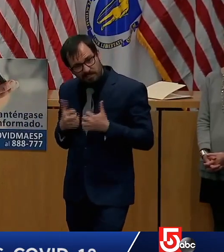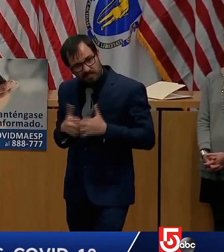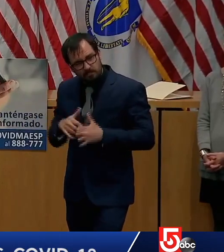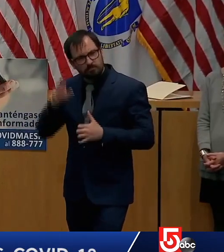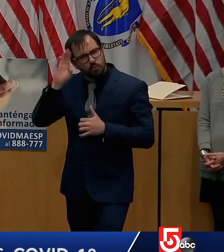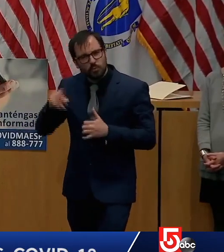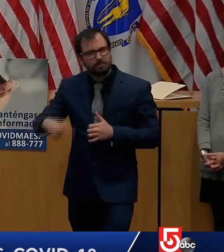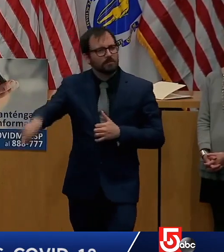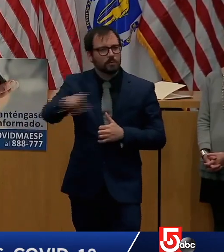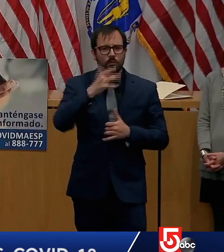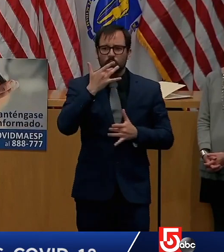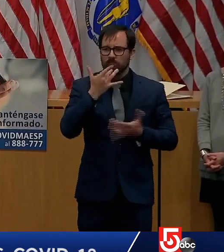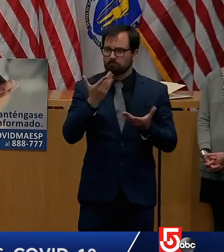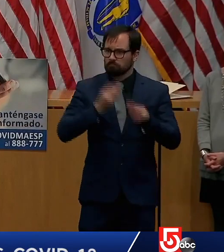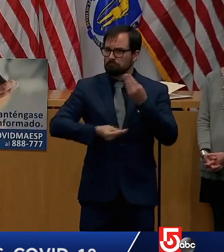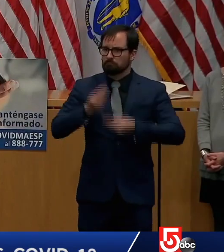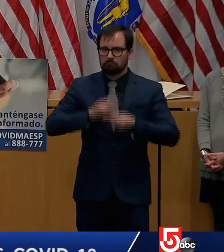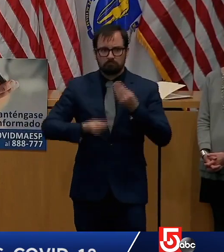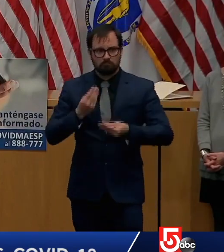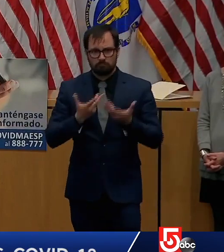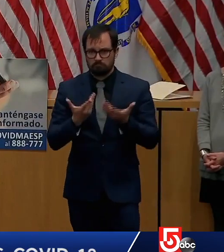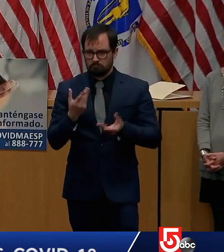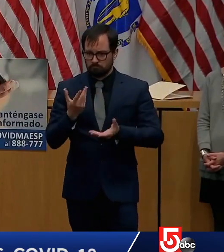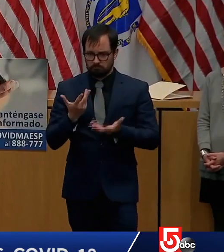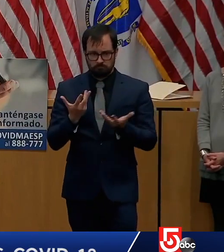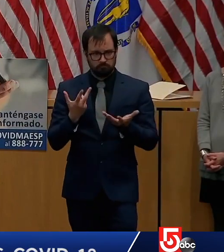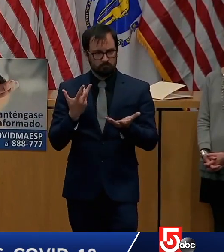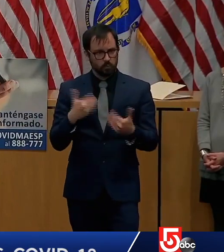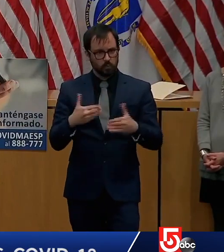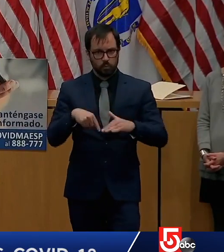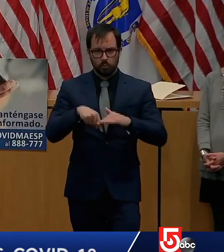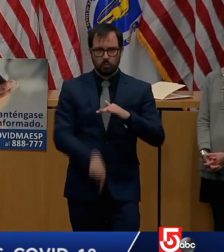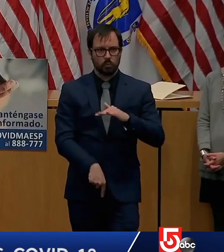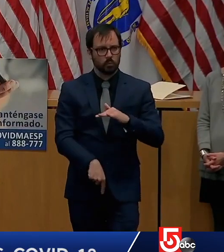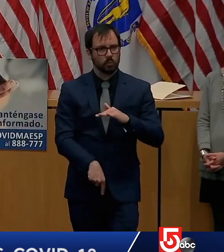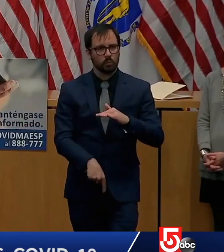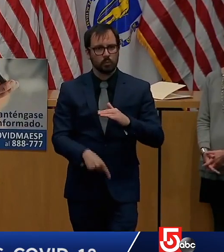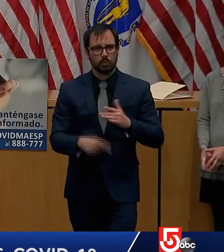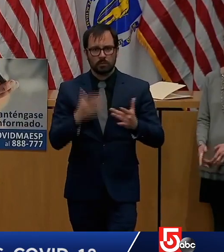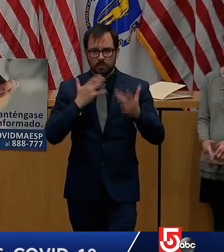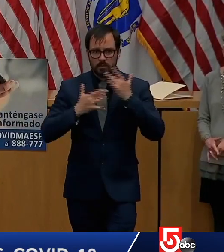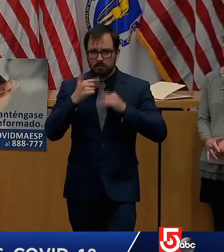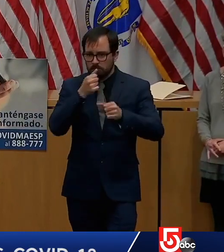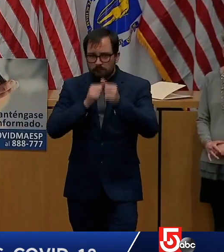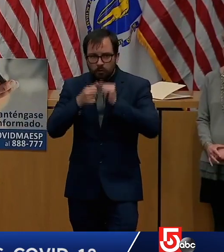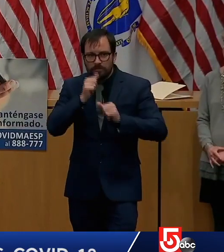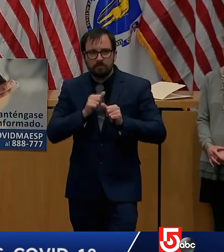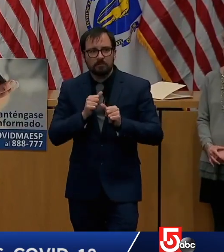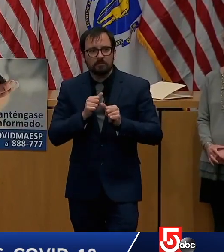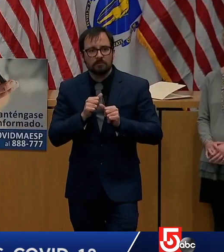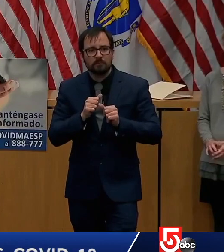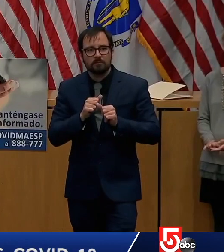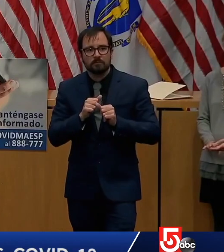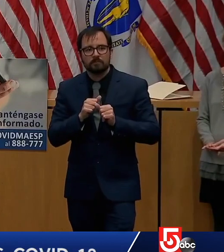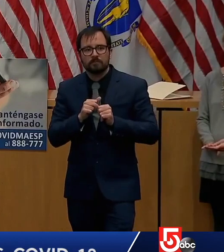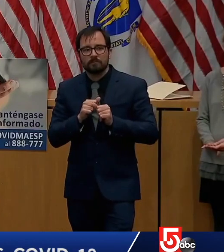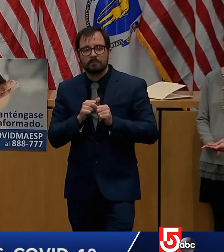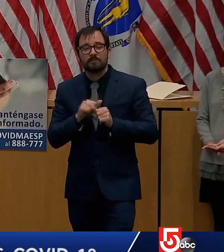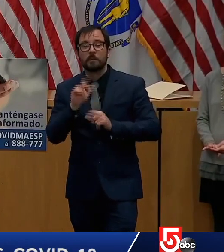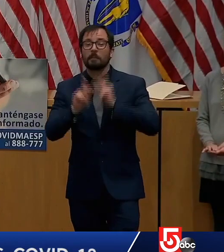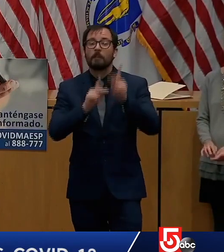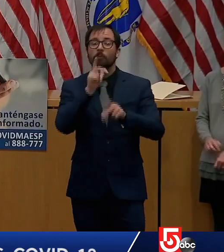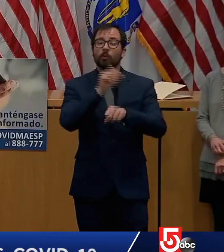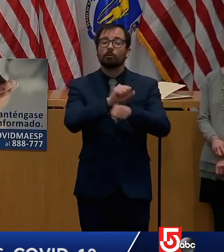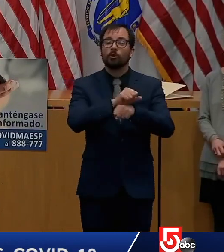that we now have 850 people working in our remote call center at DUA, which had 50 people working in a